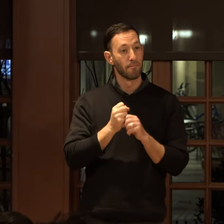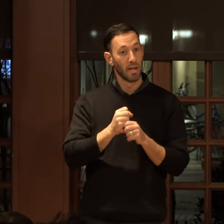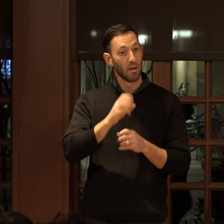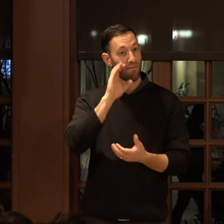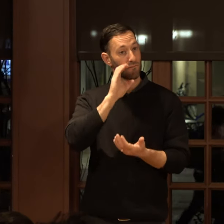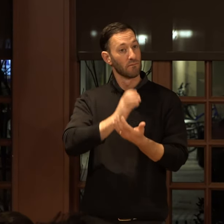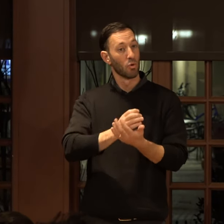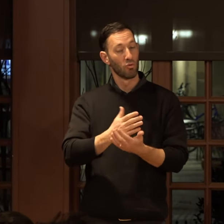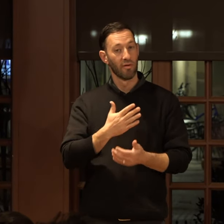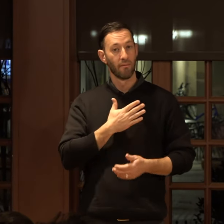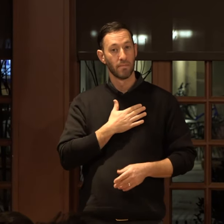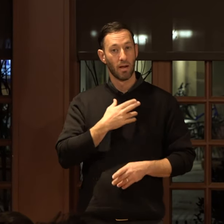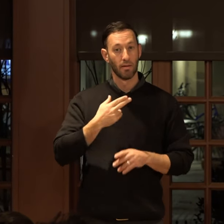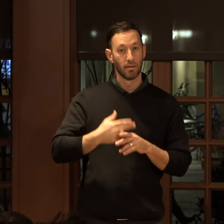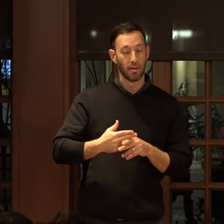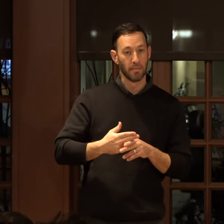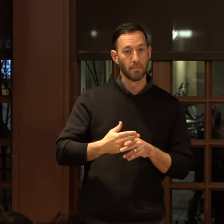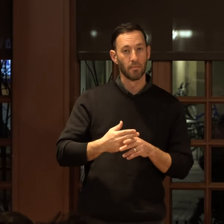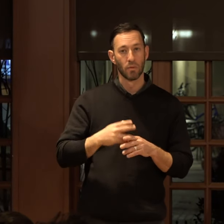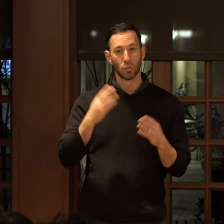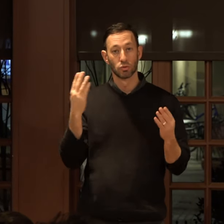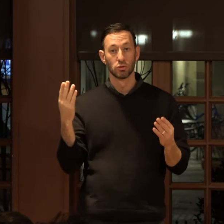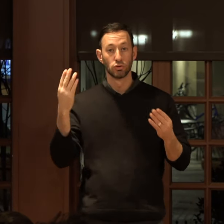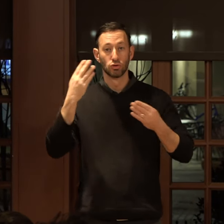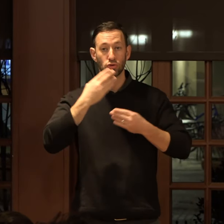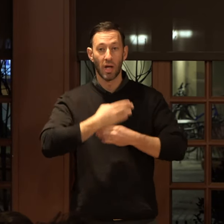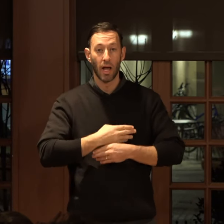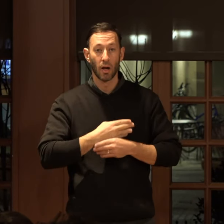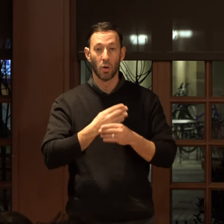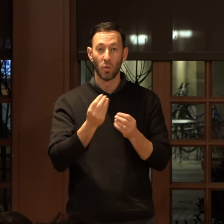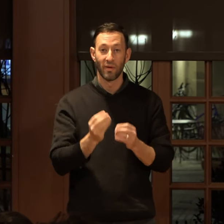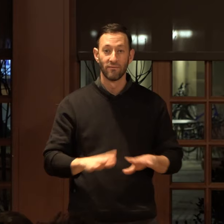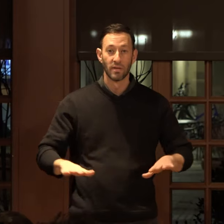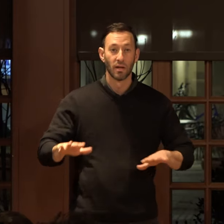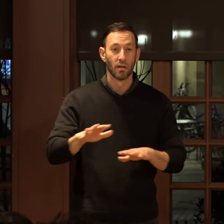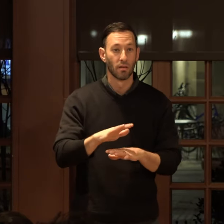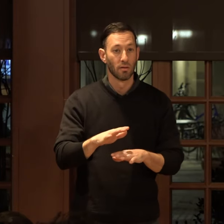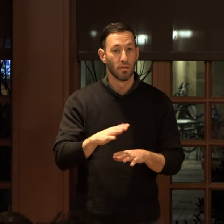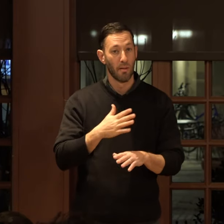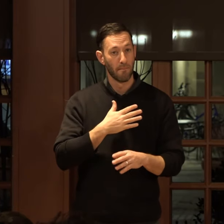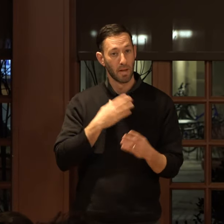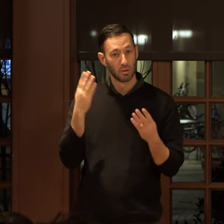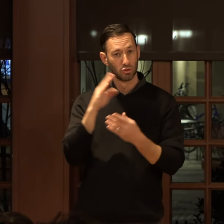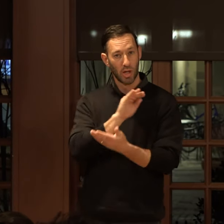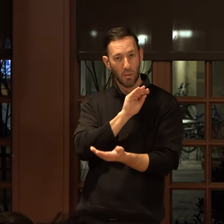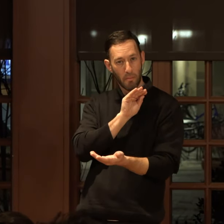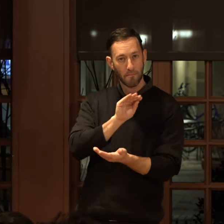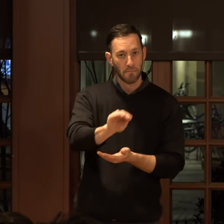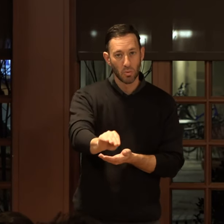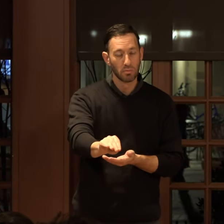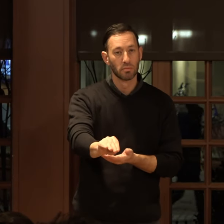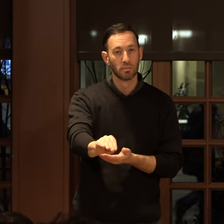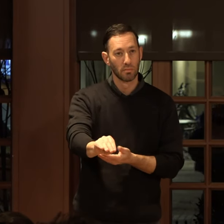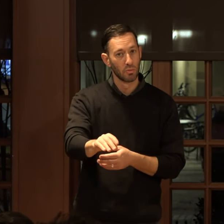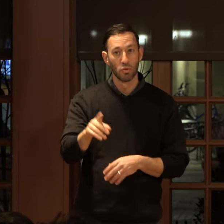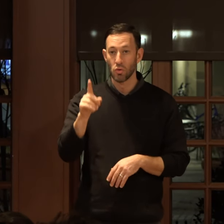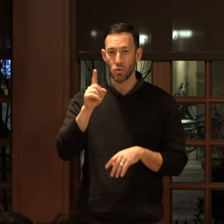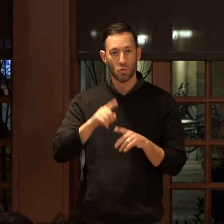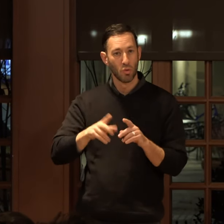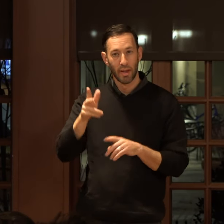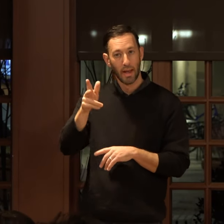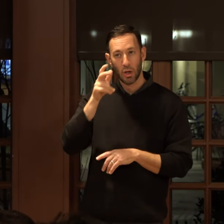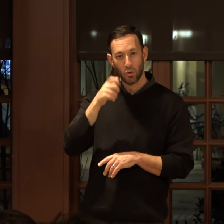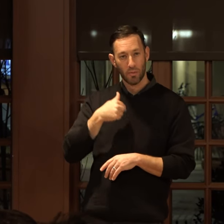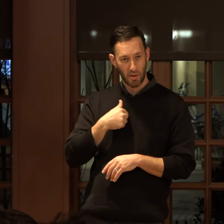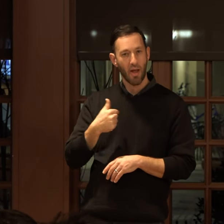of my name. There was a shadow in a field, and I put my shadow in it. You can't hear me,